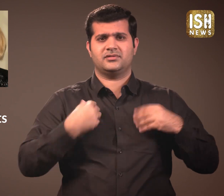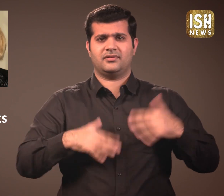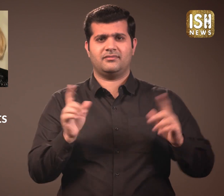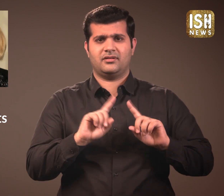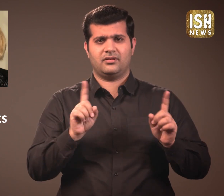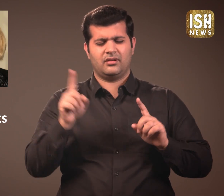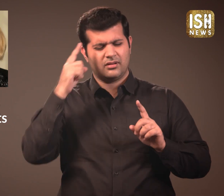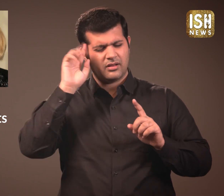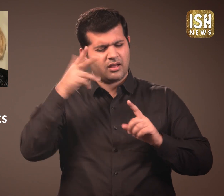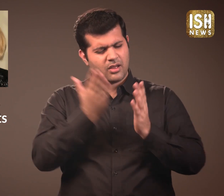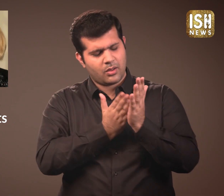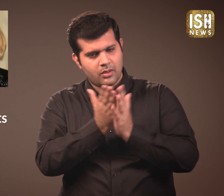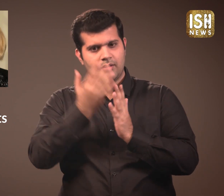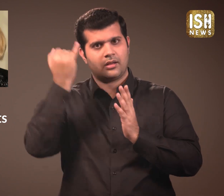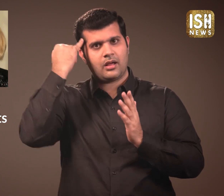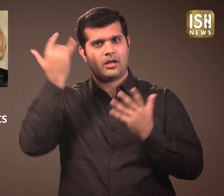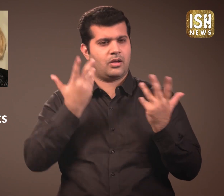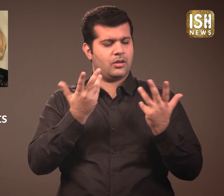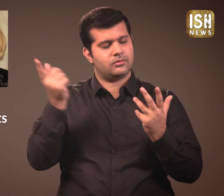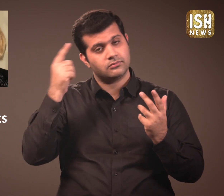like this. She then created a solution.